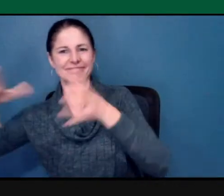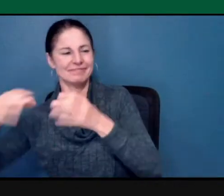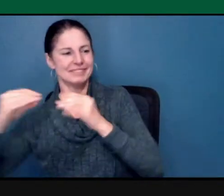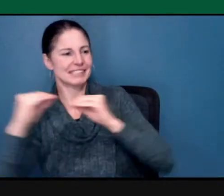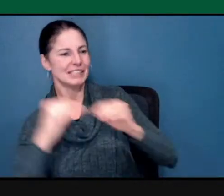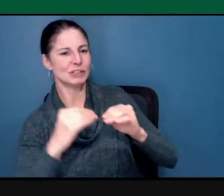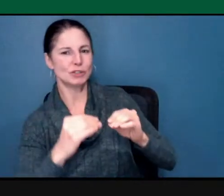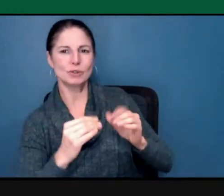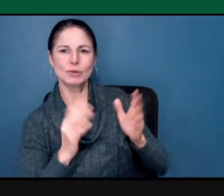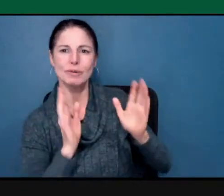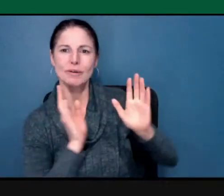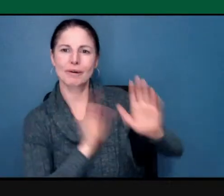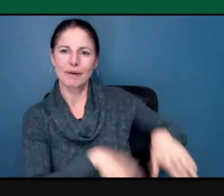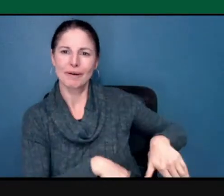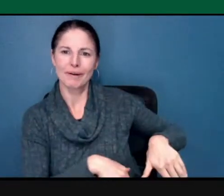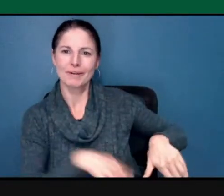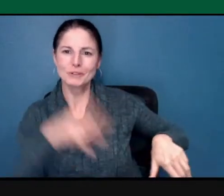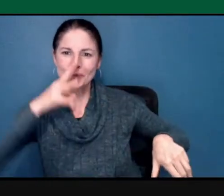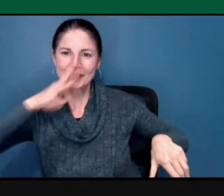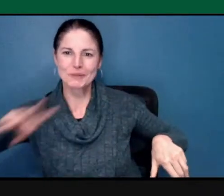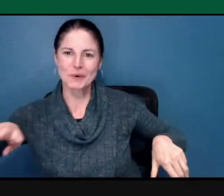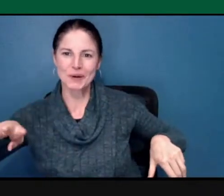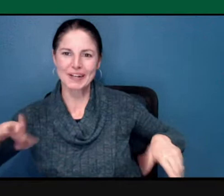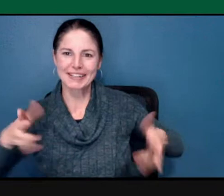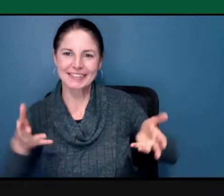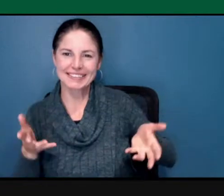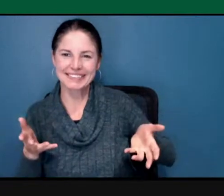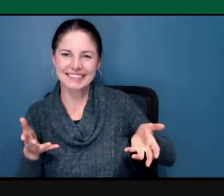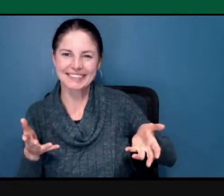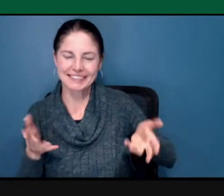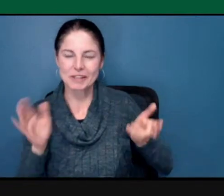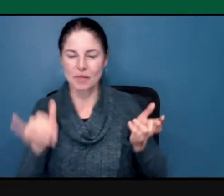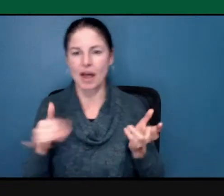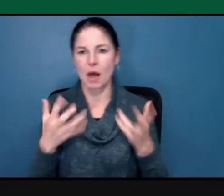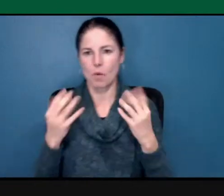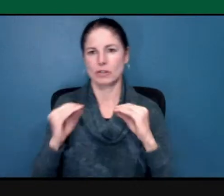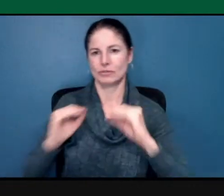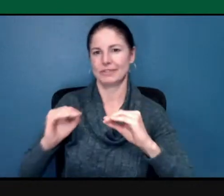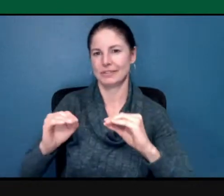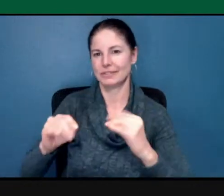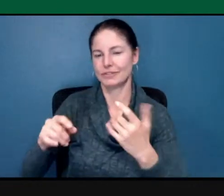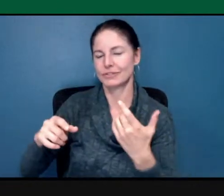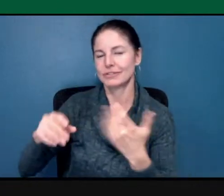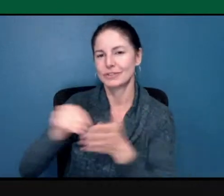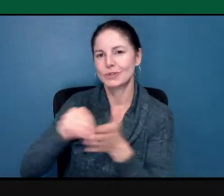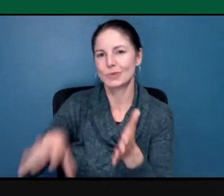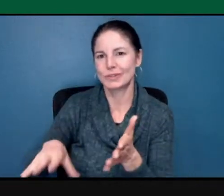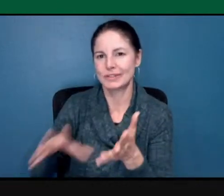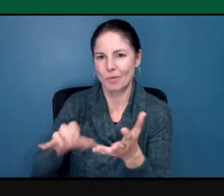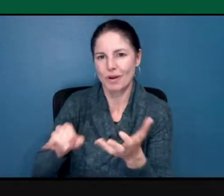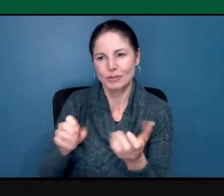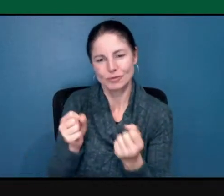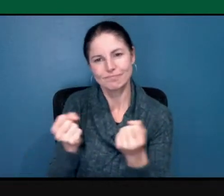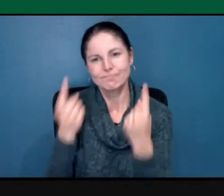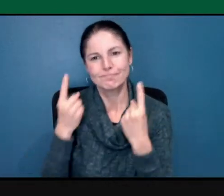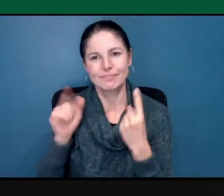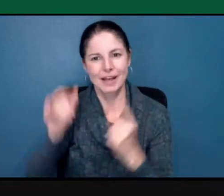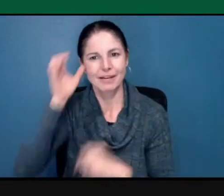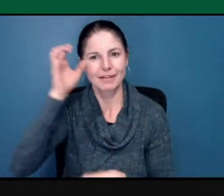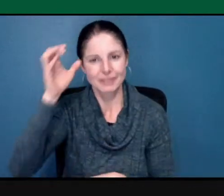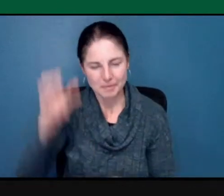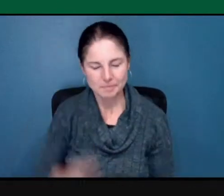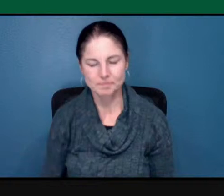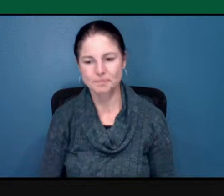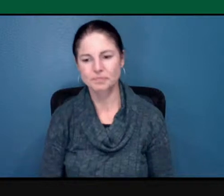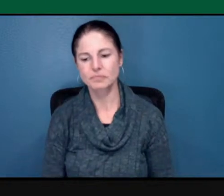understand. And that's what I want you to understand. And I also, in closing, want to say this. Before watching what